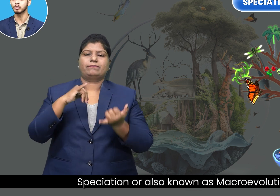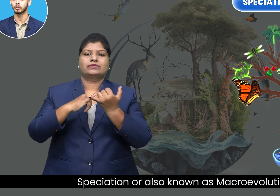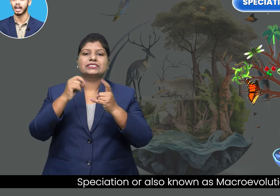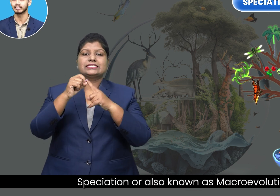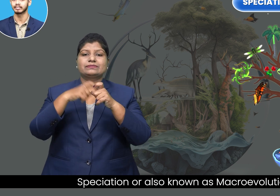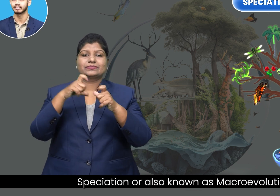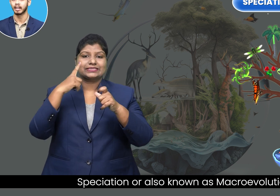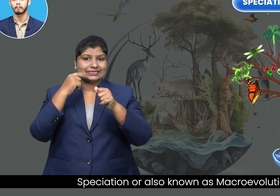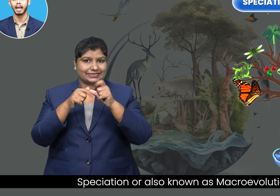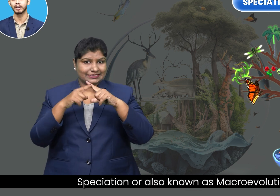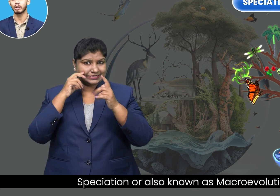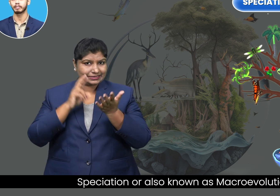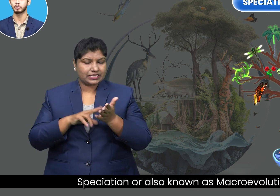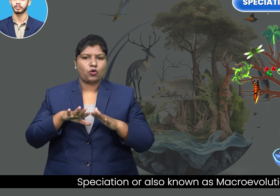known as macroevolution.